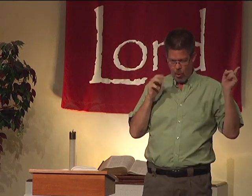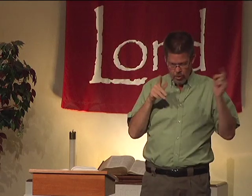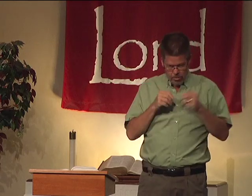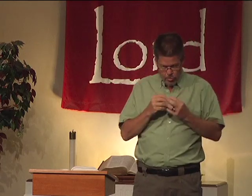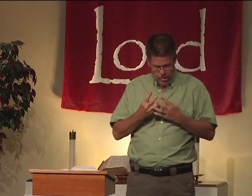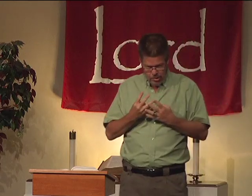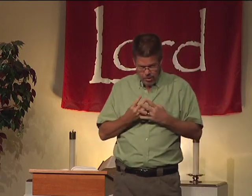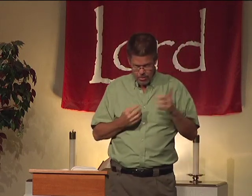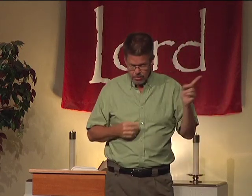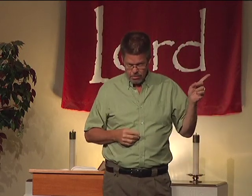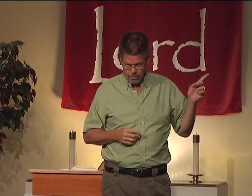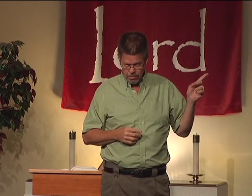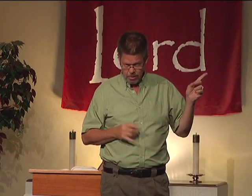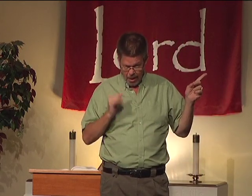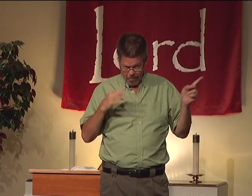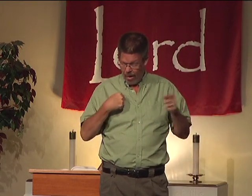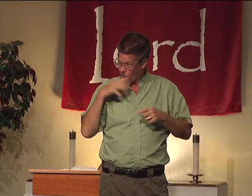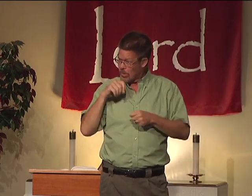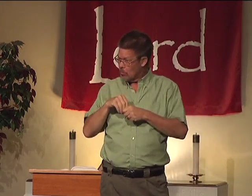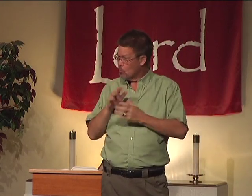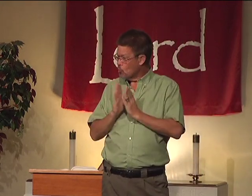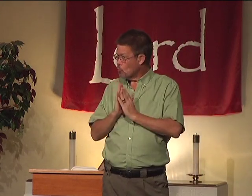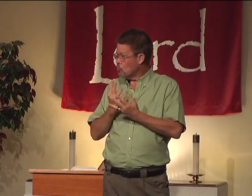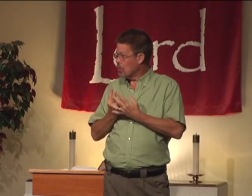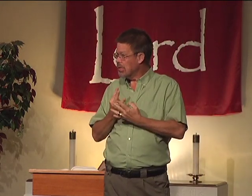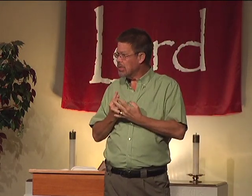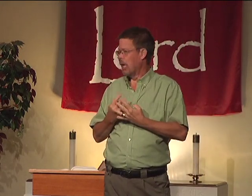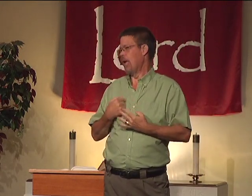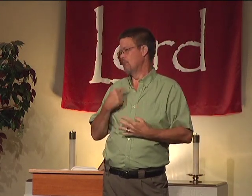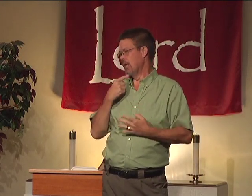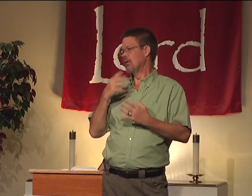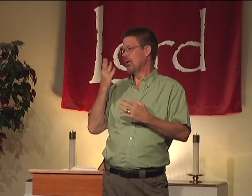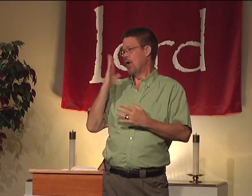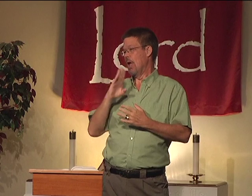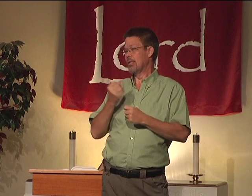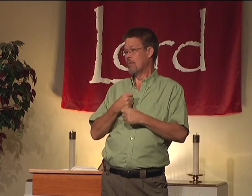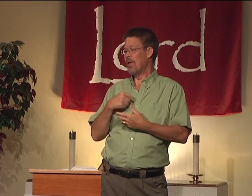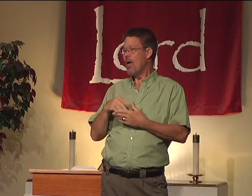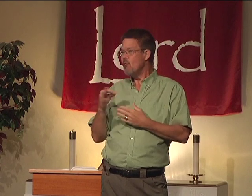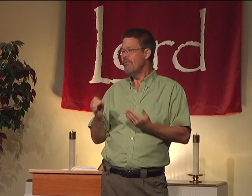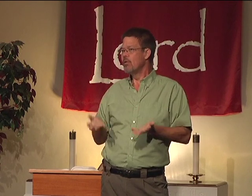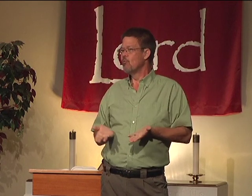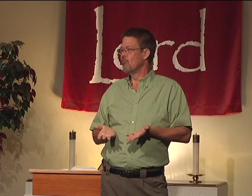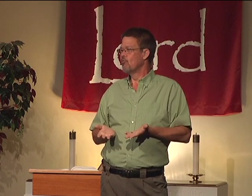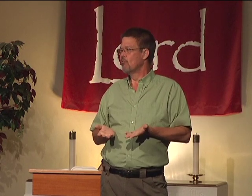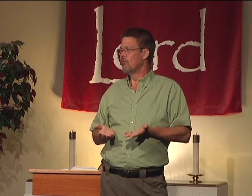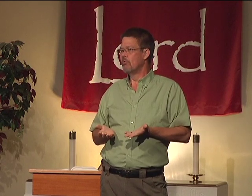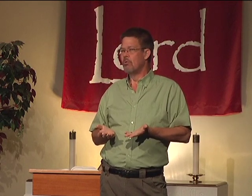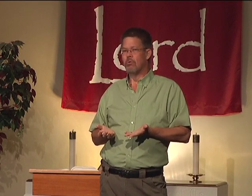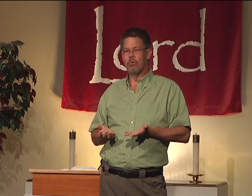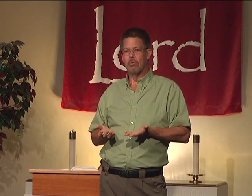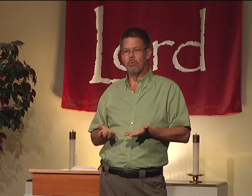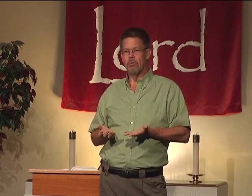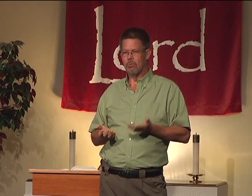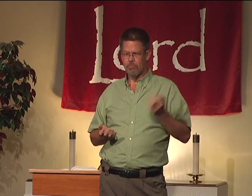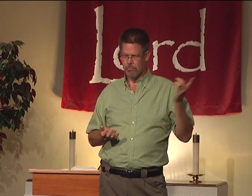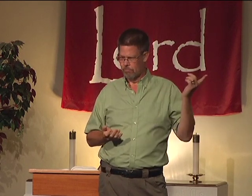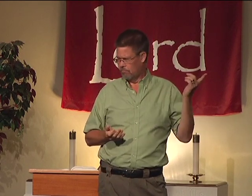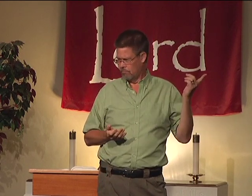I want. But Paul, he is in prison here. And if I was in prison, I'm telling God, get me out of here. That's what I'd be